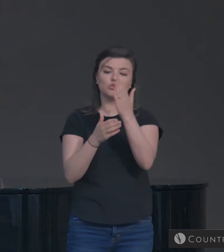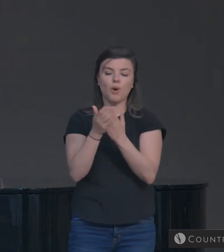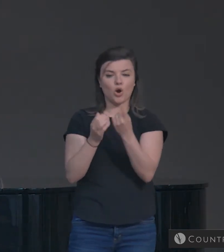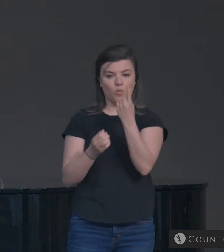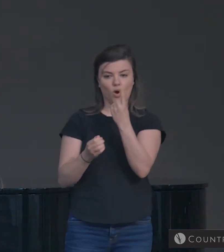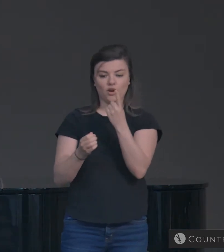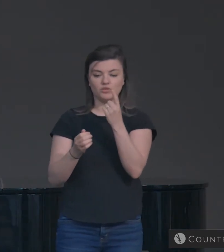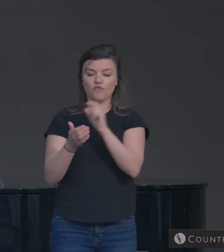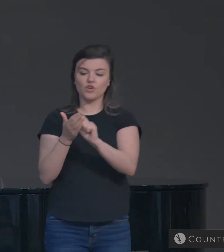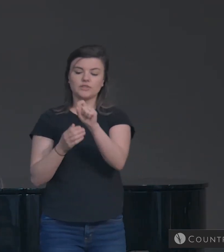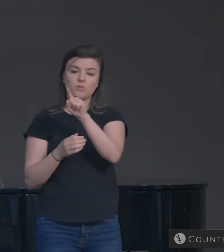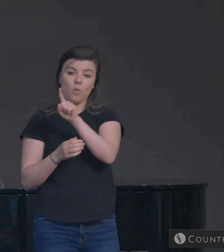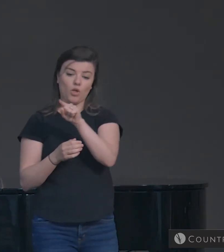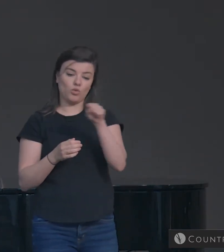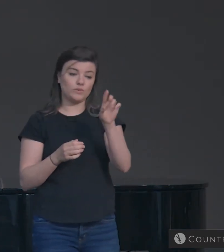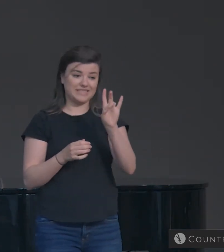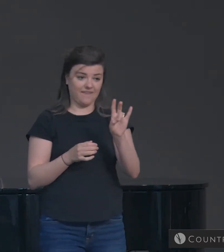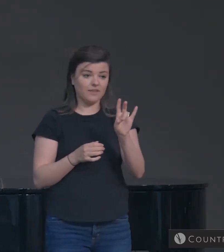verses one through seven.